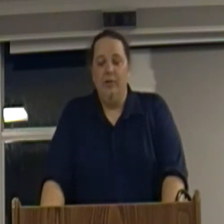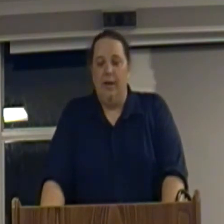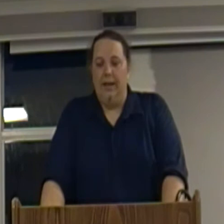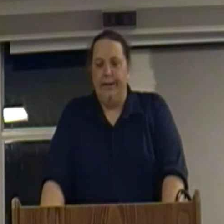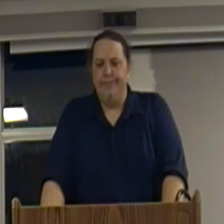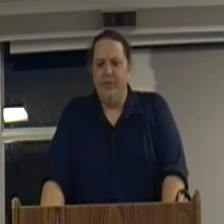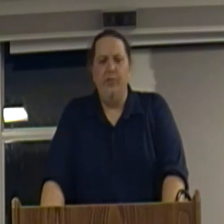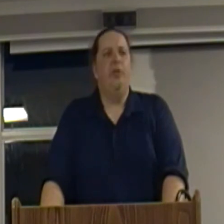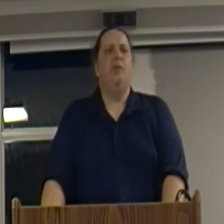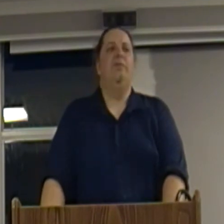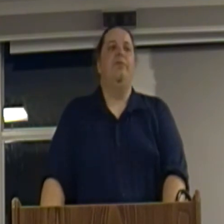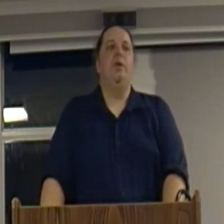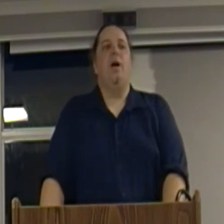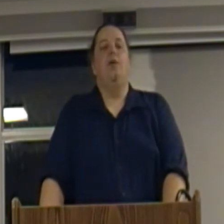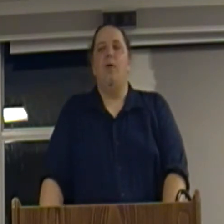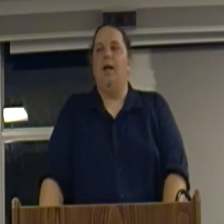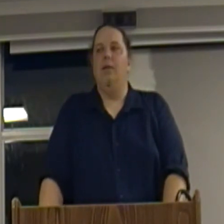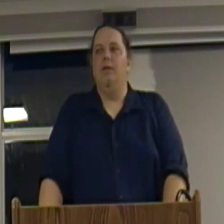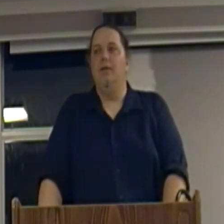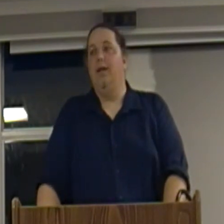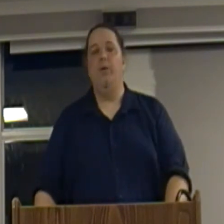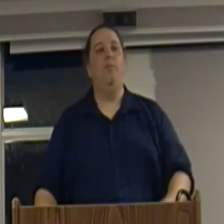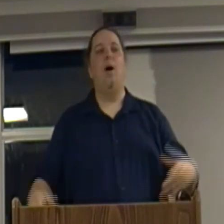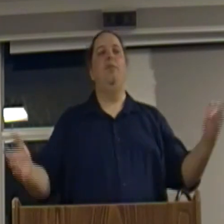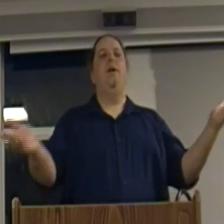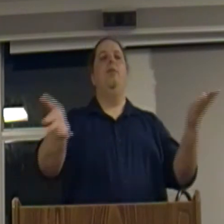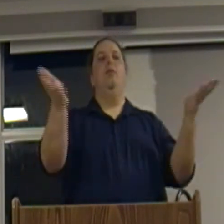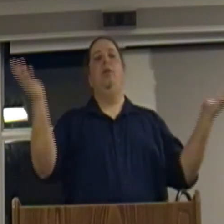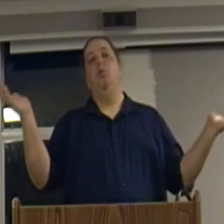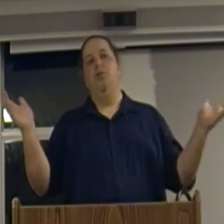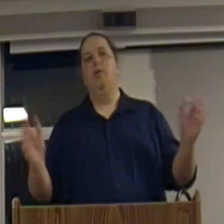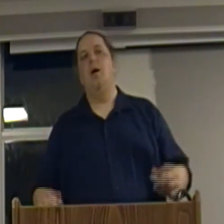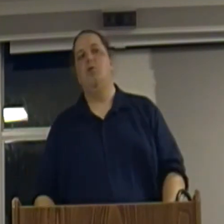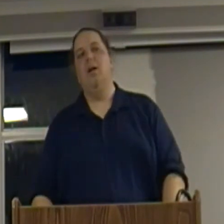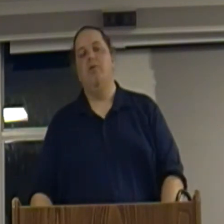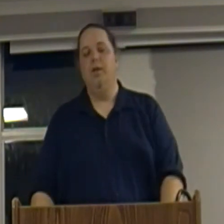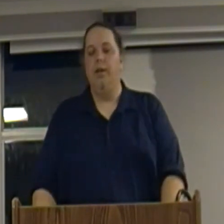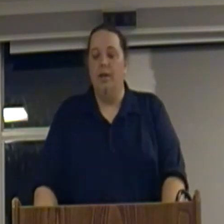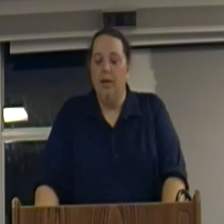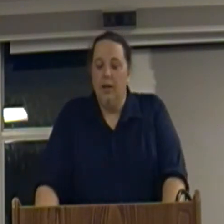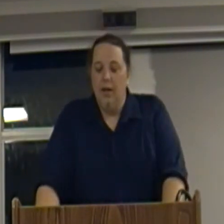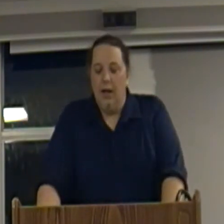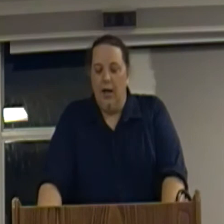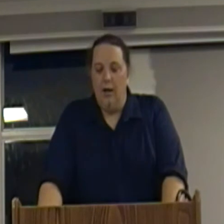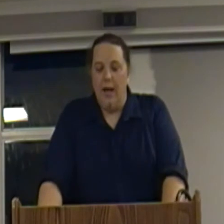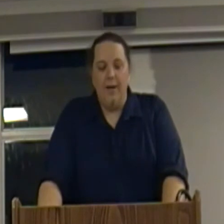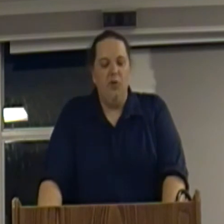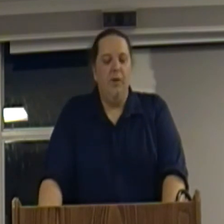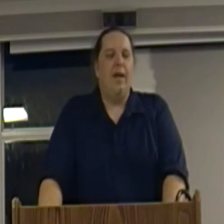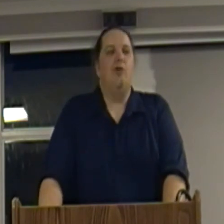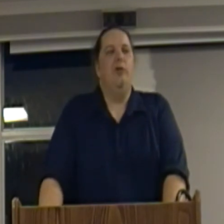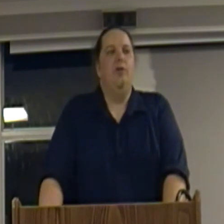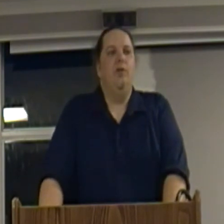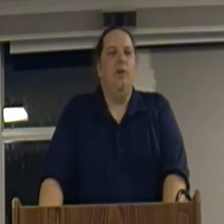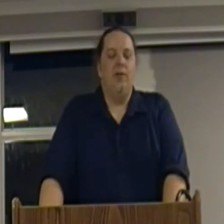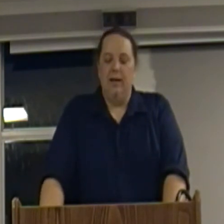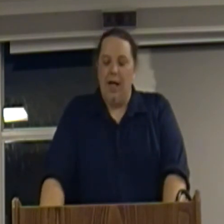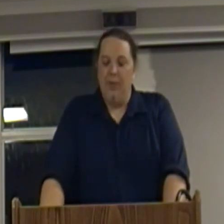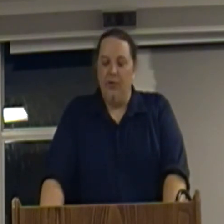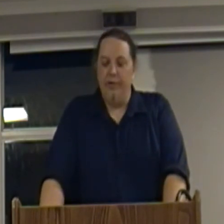system of free contracting that we come together as equals and contract freely. Adam Smith actually says the exact opposite.